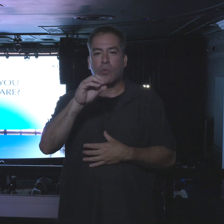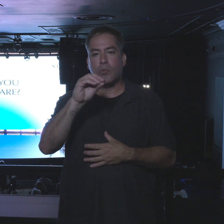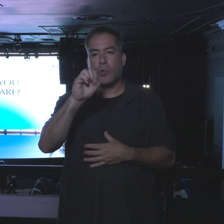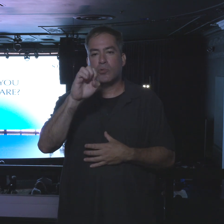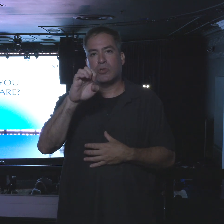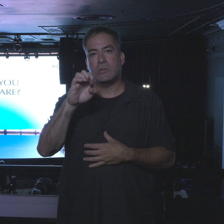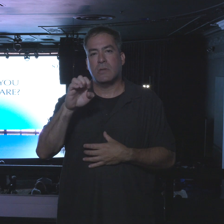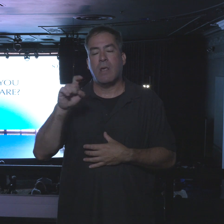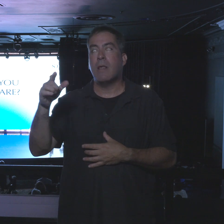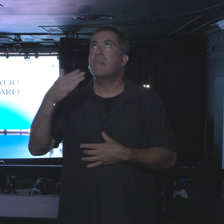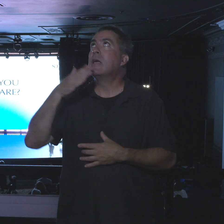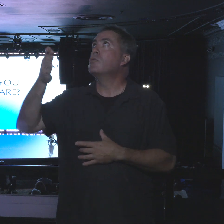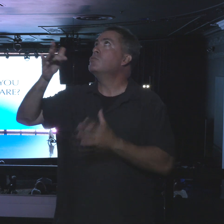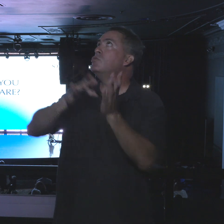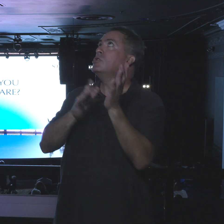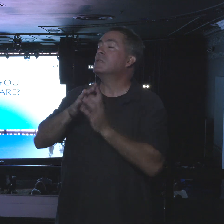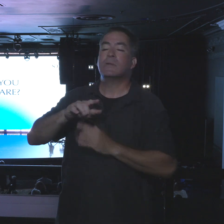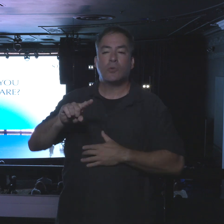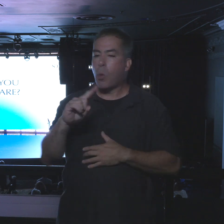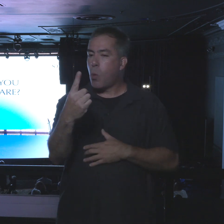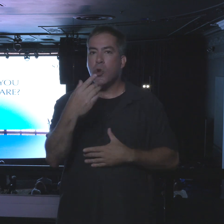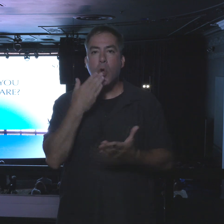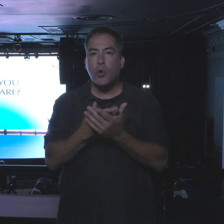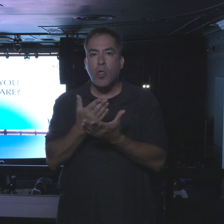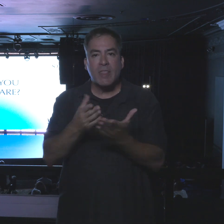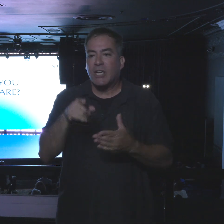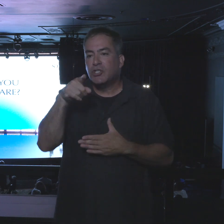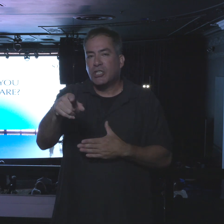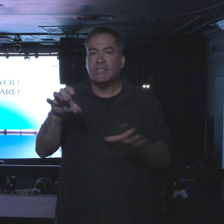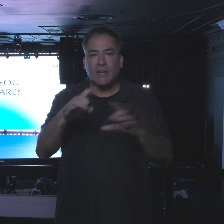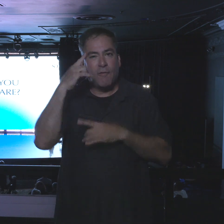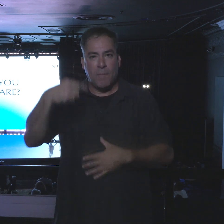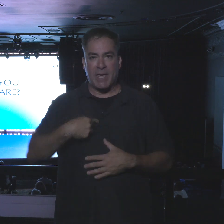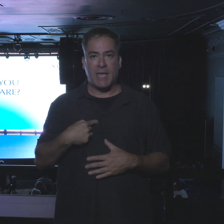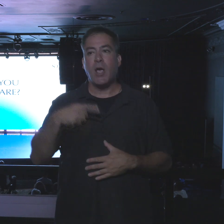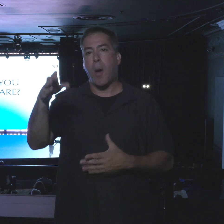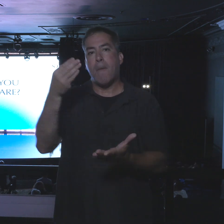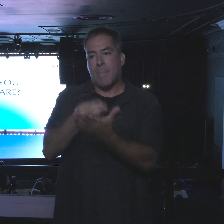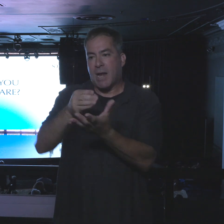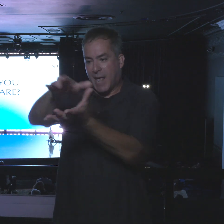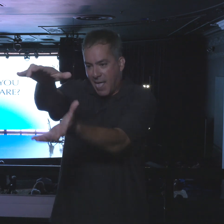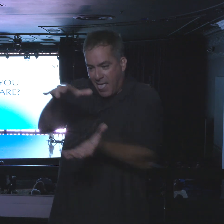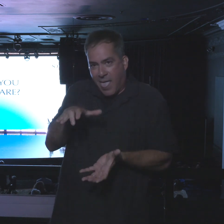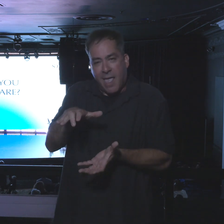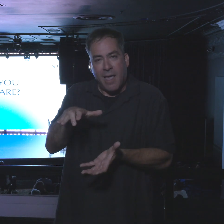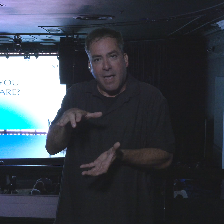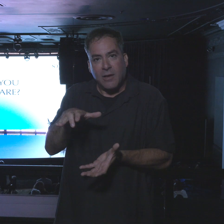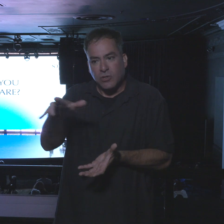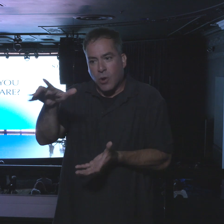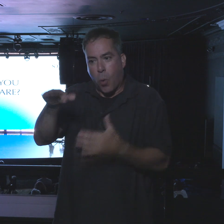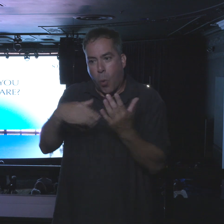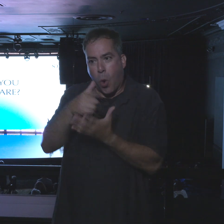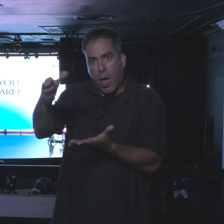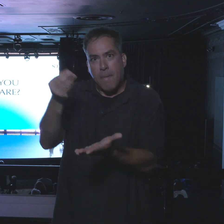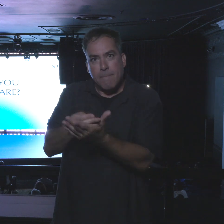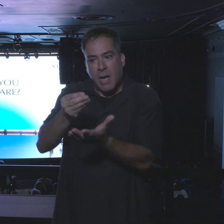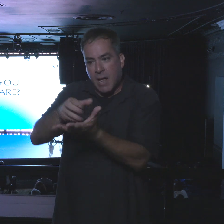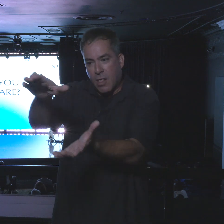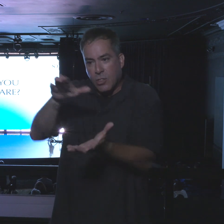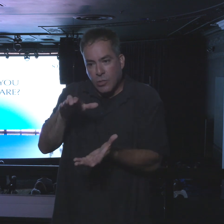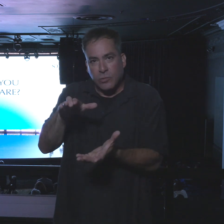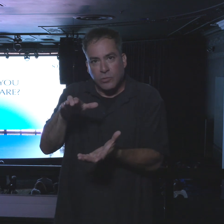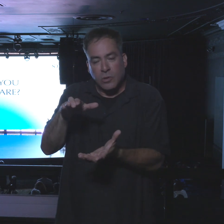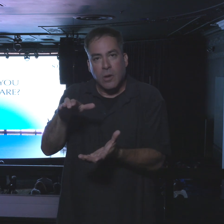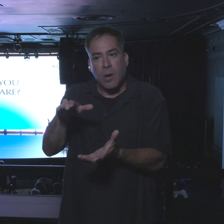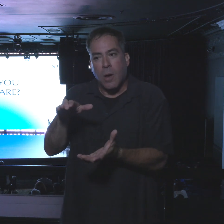the only good thing she ever did. She gave me money. She donated all her money to the Catholic Church,